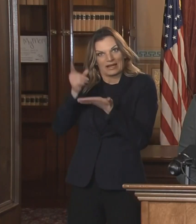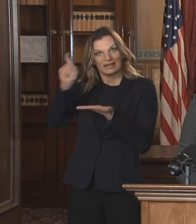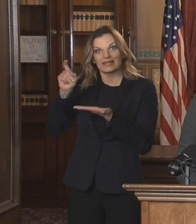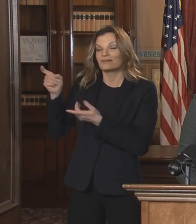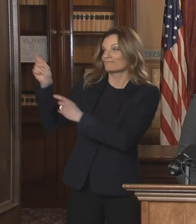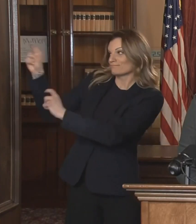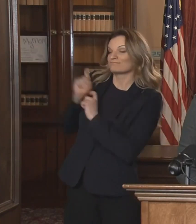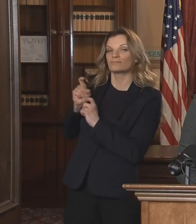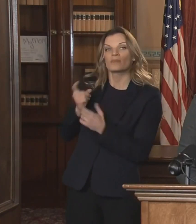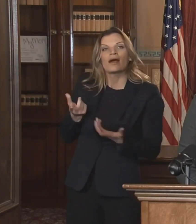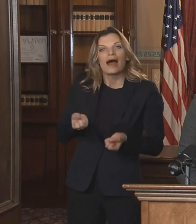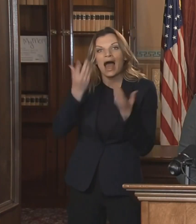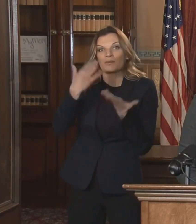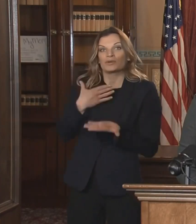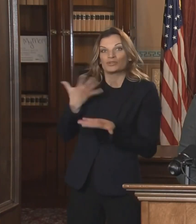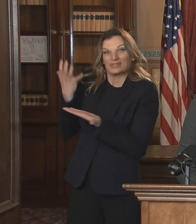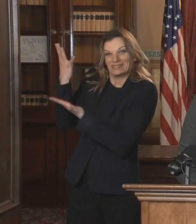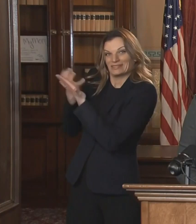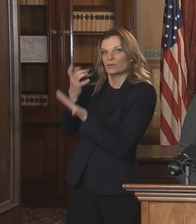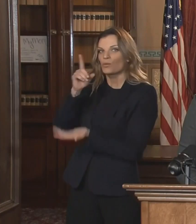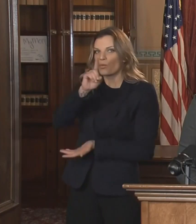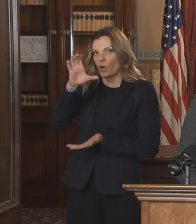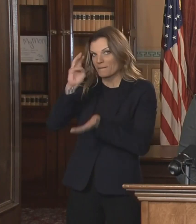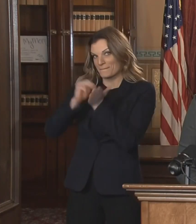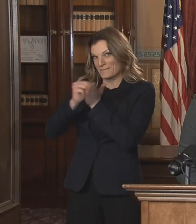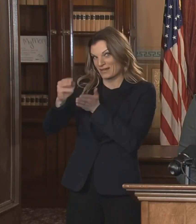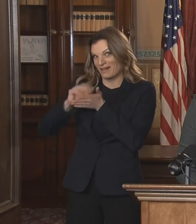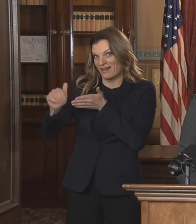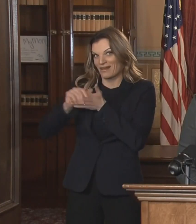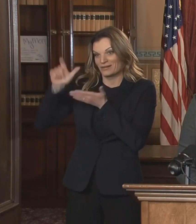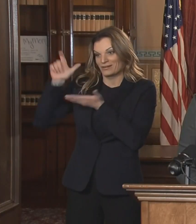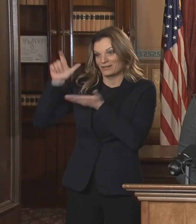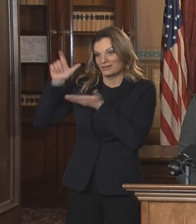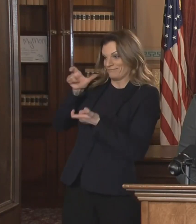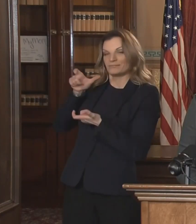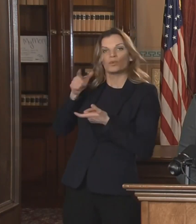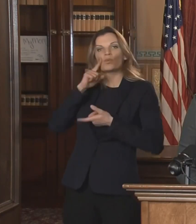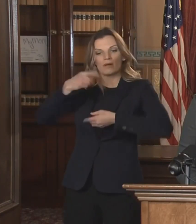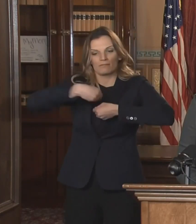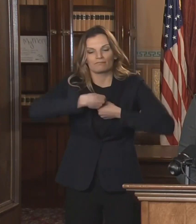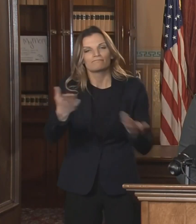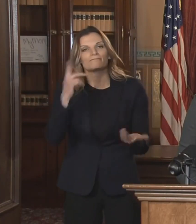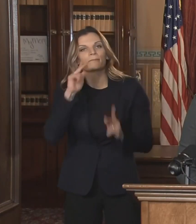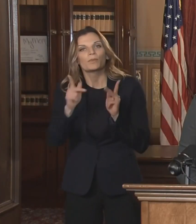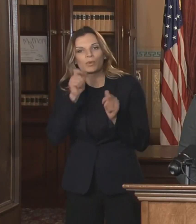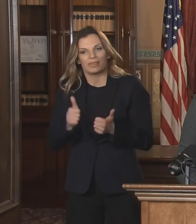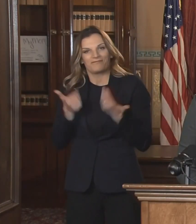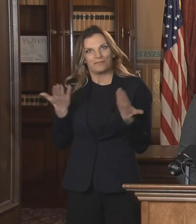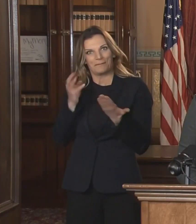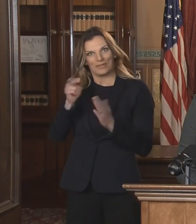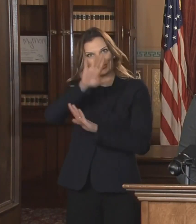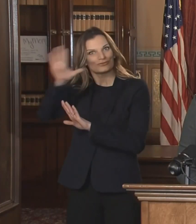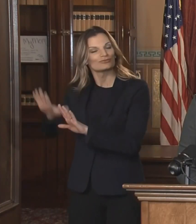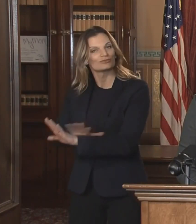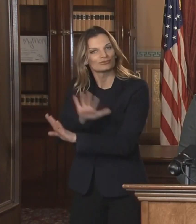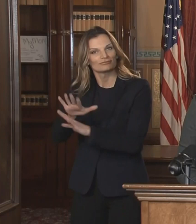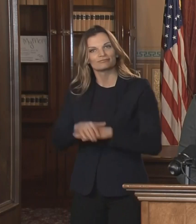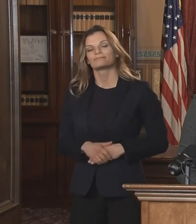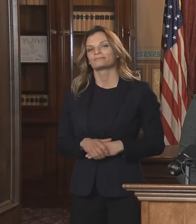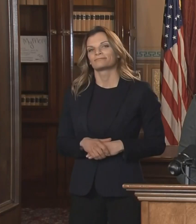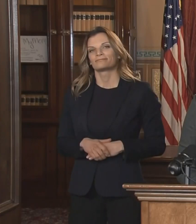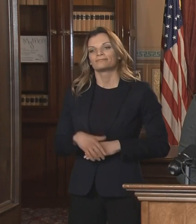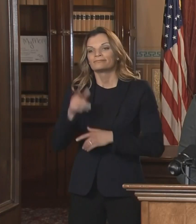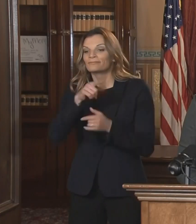that will provide direct financial support to the families and small businesses that have been hit